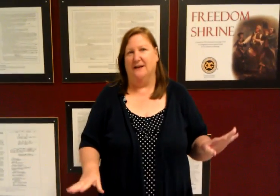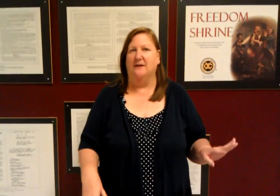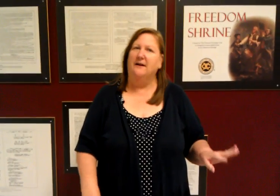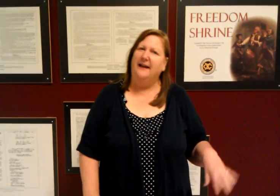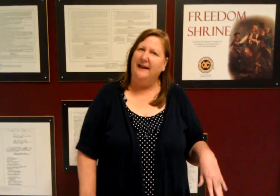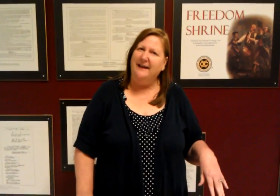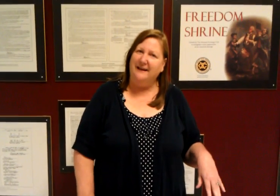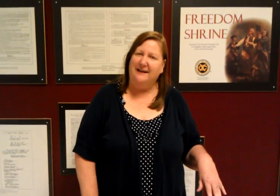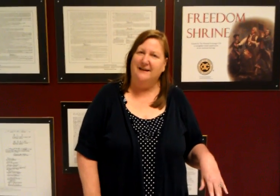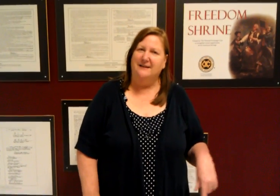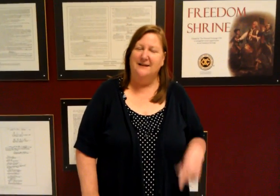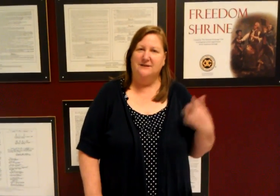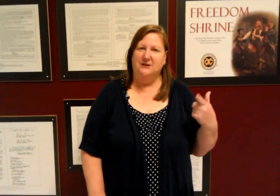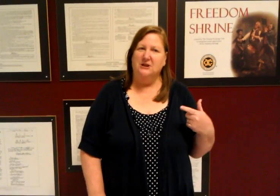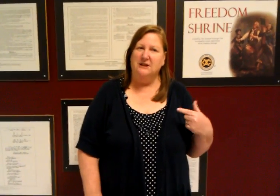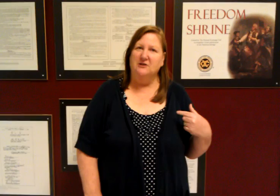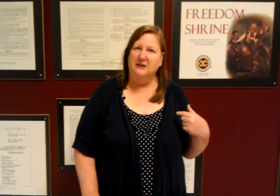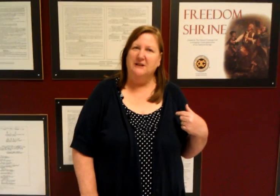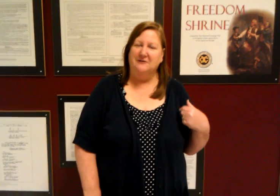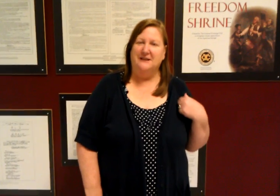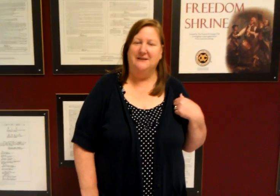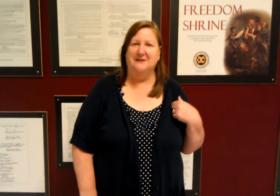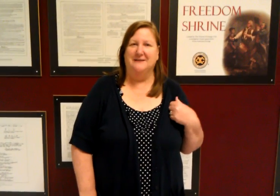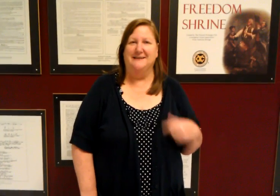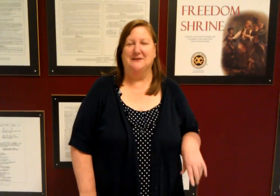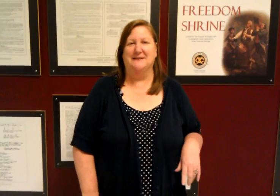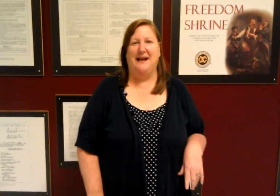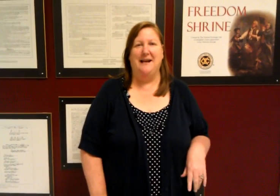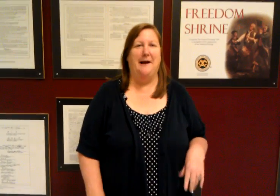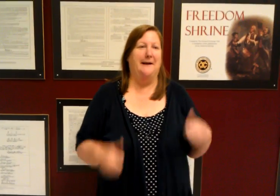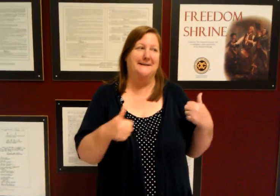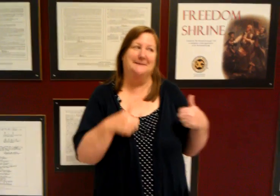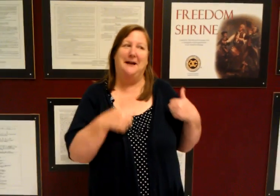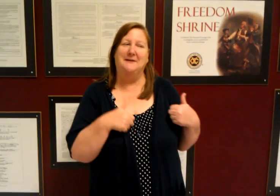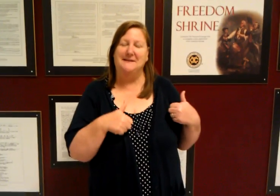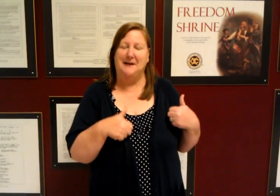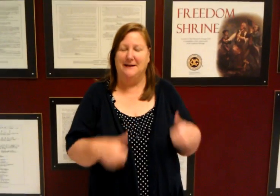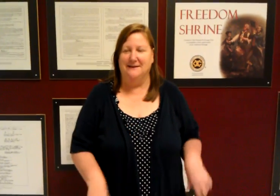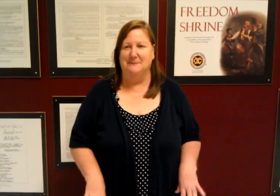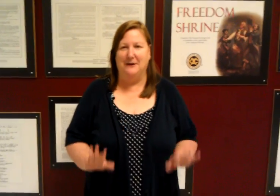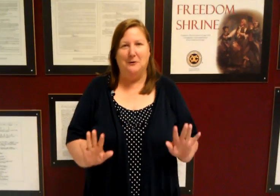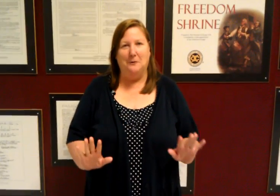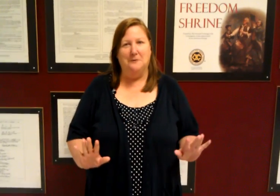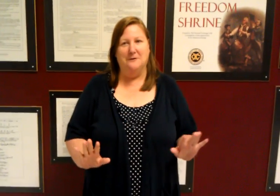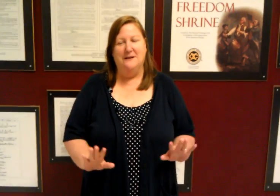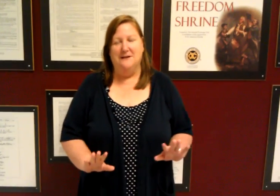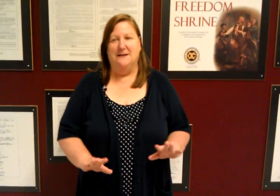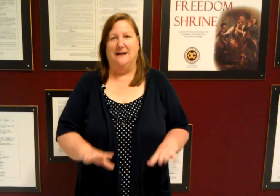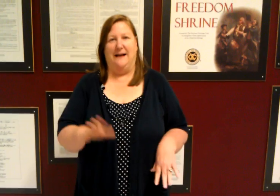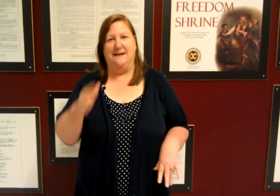go hey you're looking really good what are you doing so it's kind of nice I'm kind of excited because my goal like I